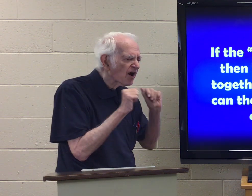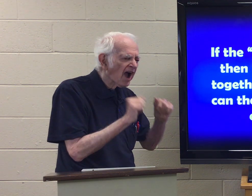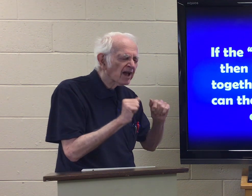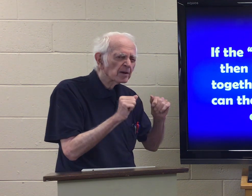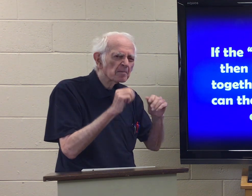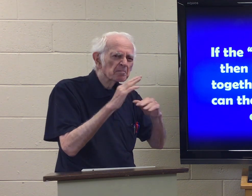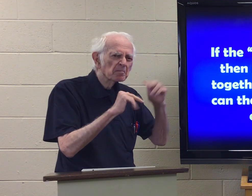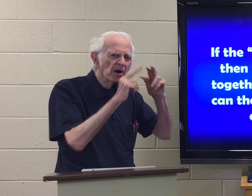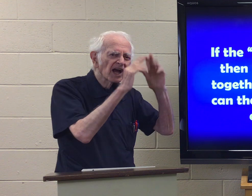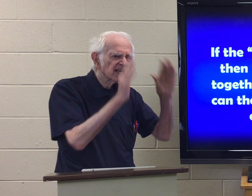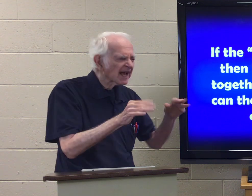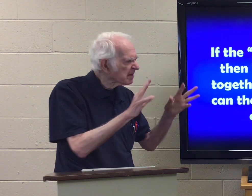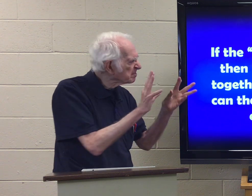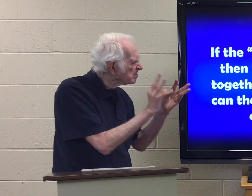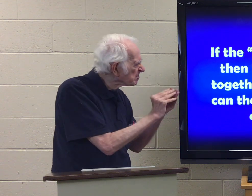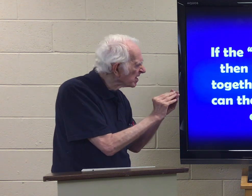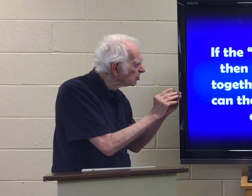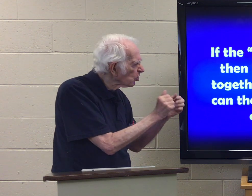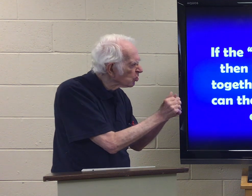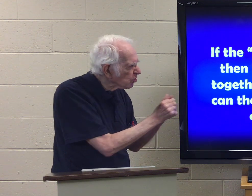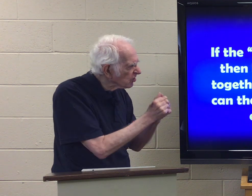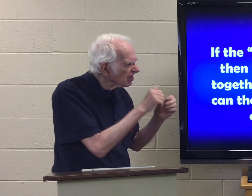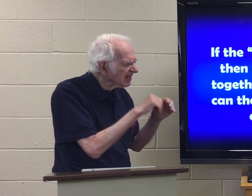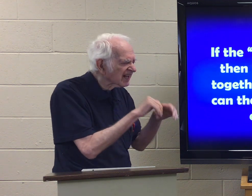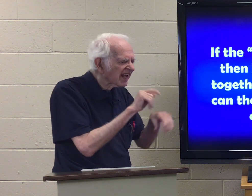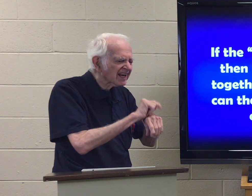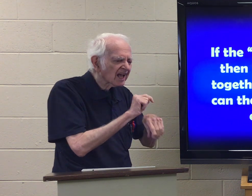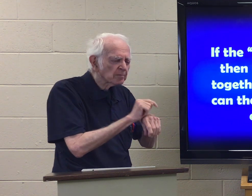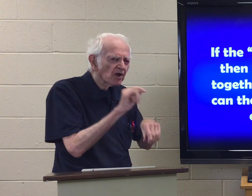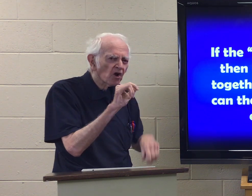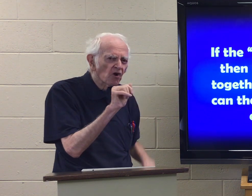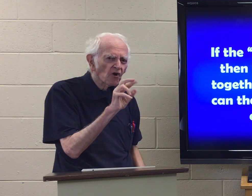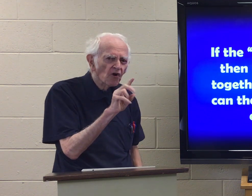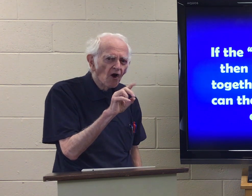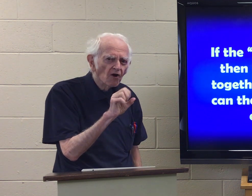can the building meet together in the temple yards?